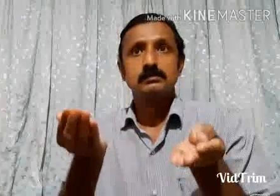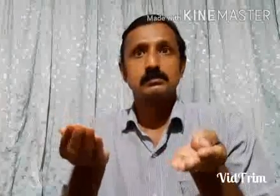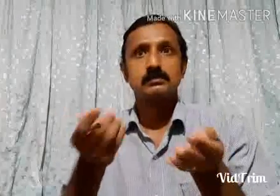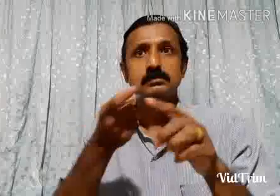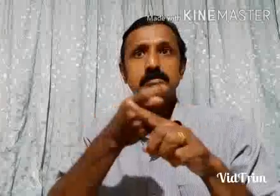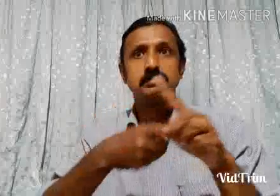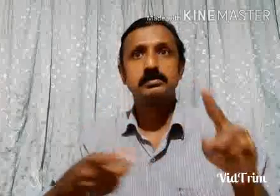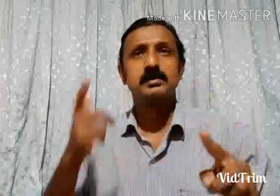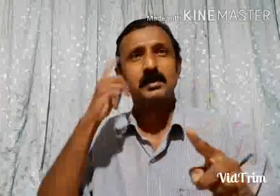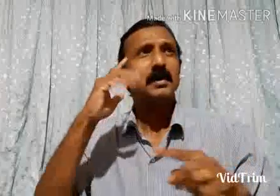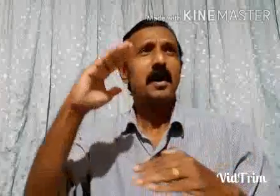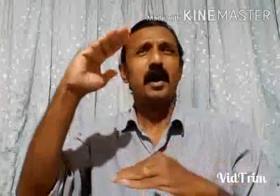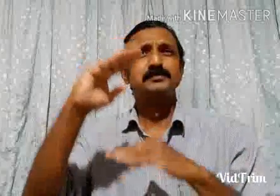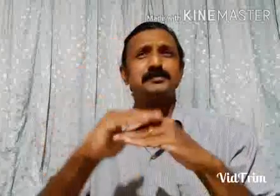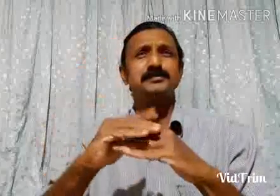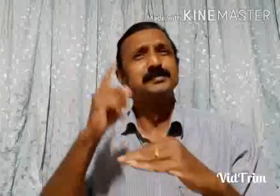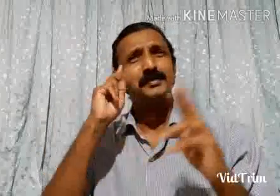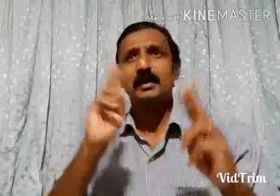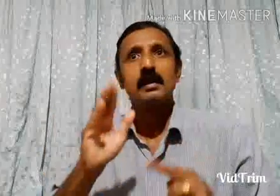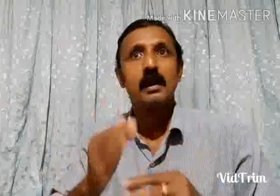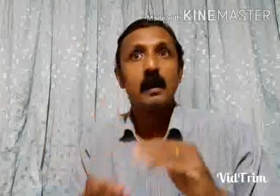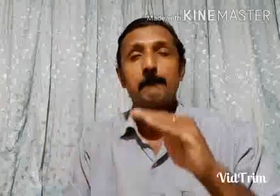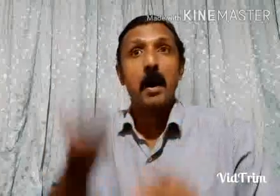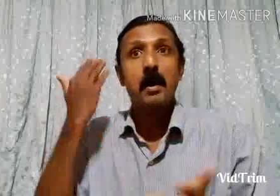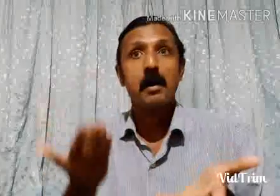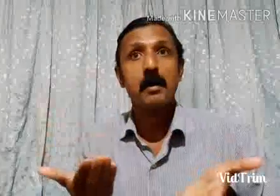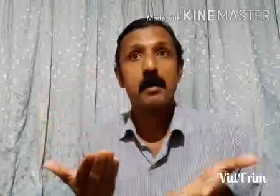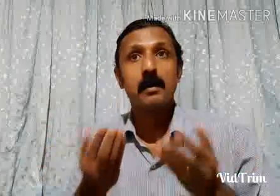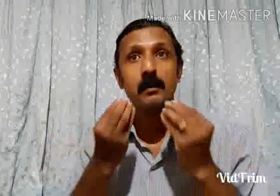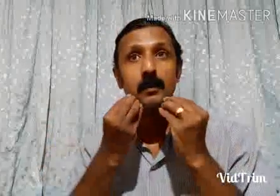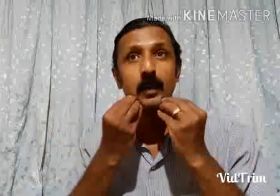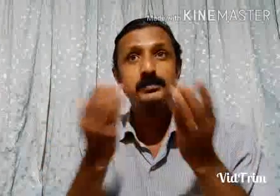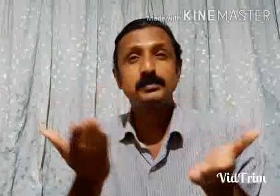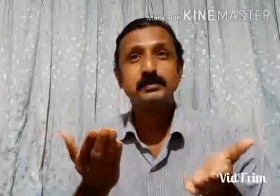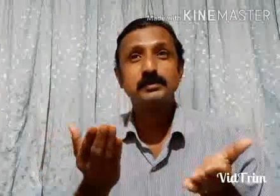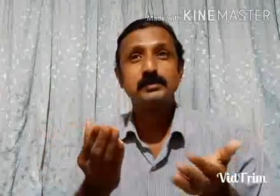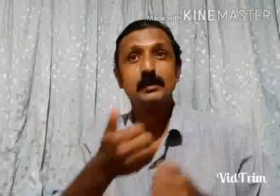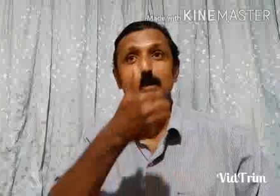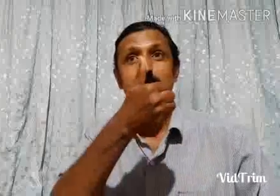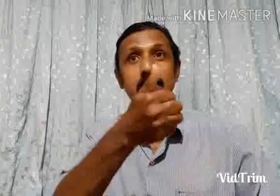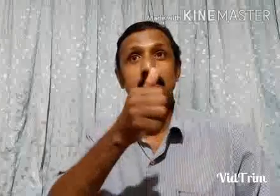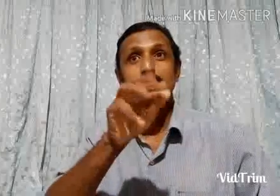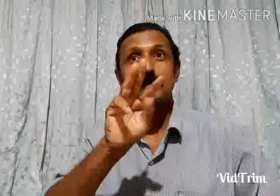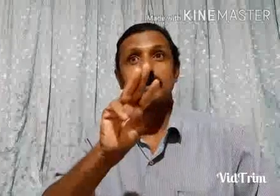who the time of his life and he the let him know if